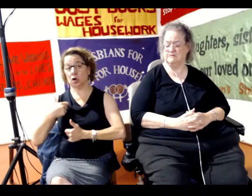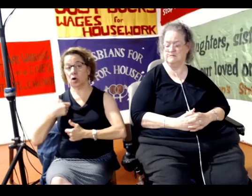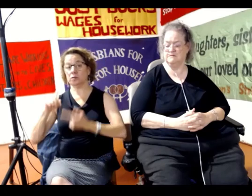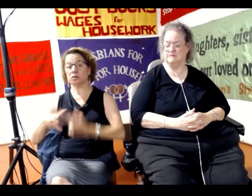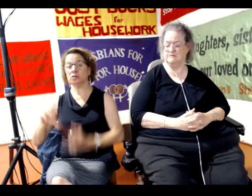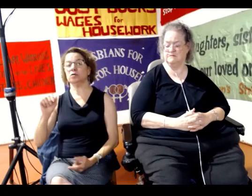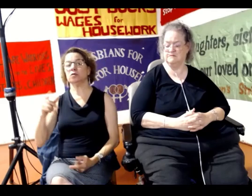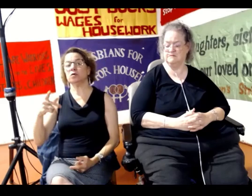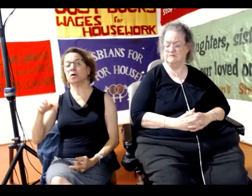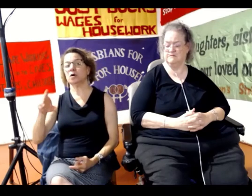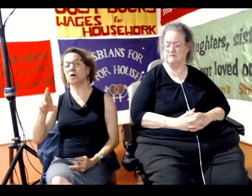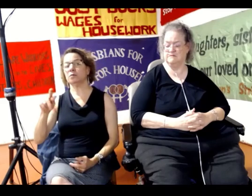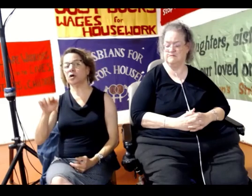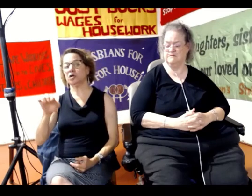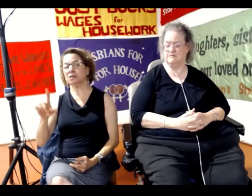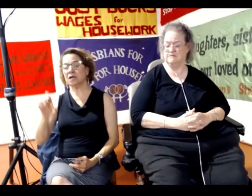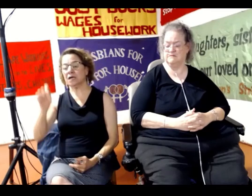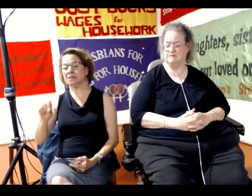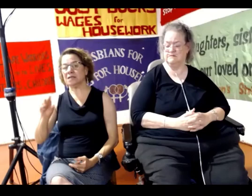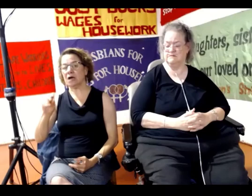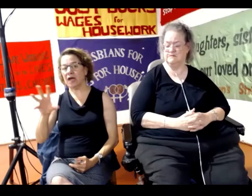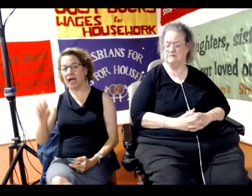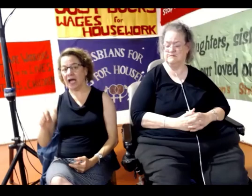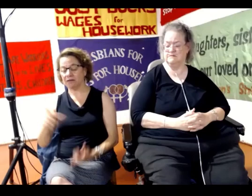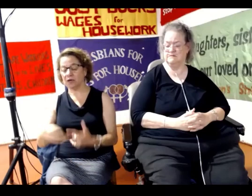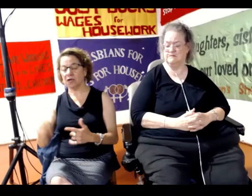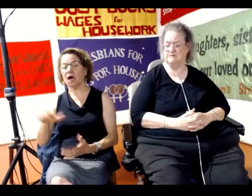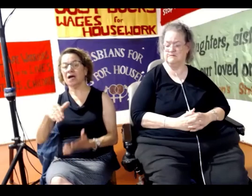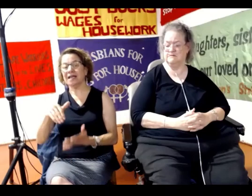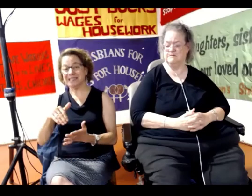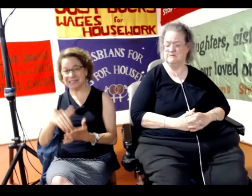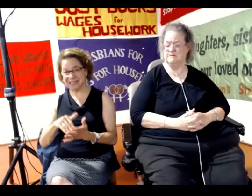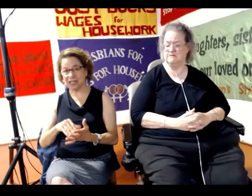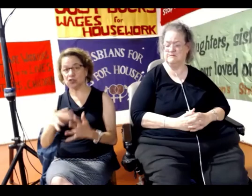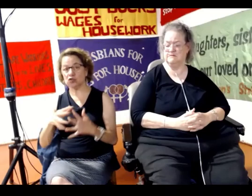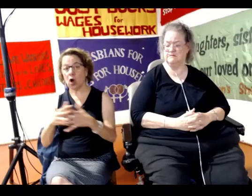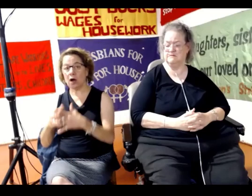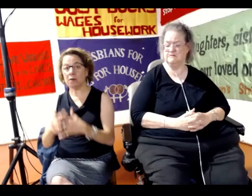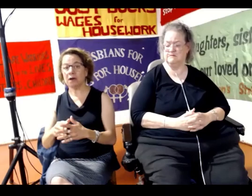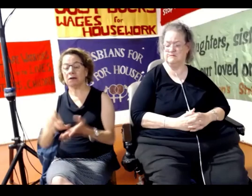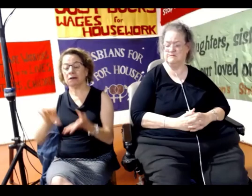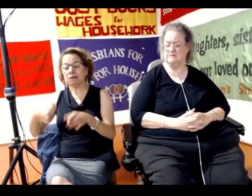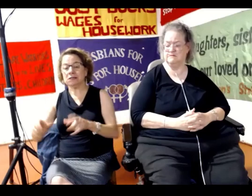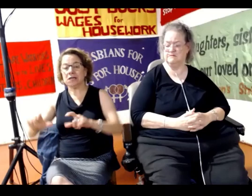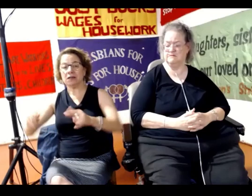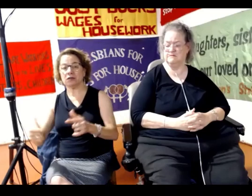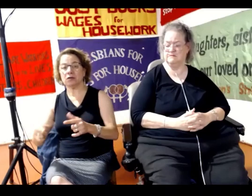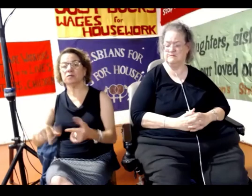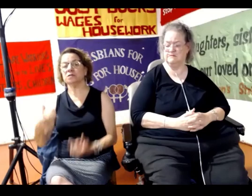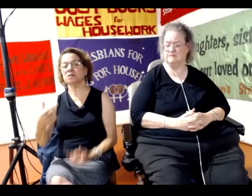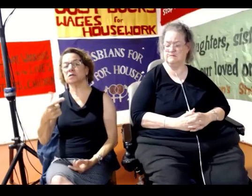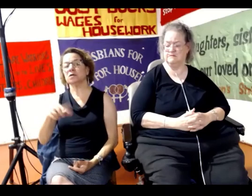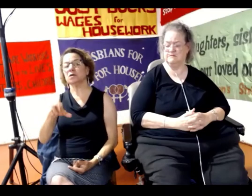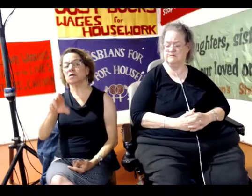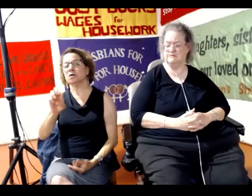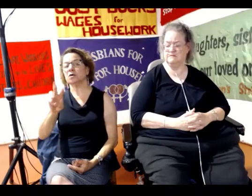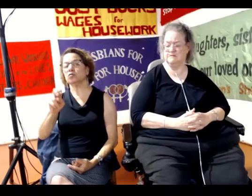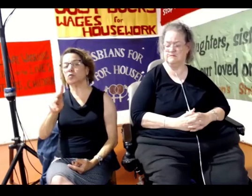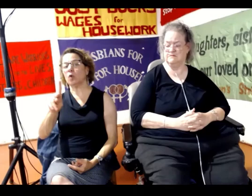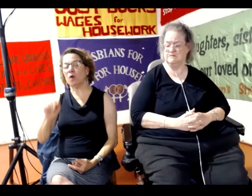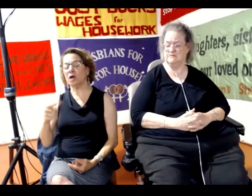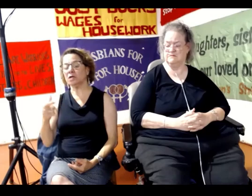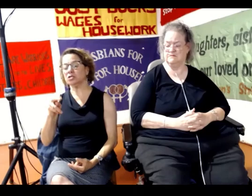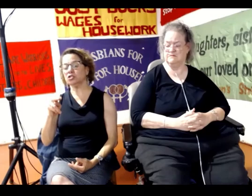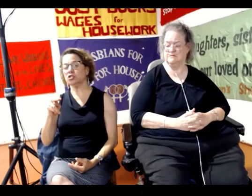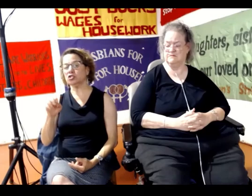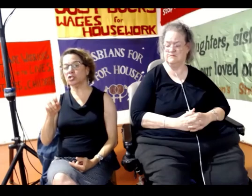South Africa, central American death squads, the Rwandan genocide, the Argentinian dirty